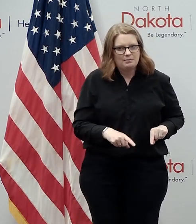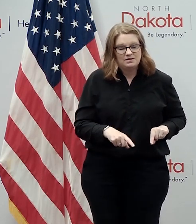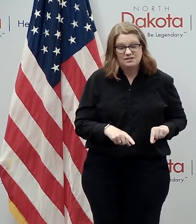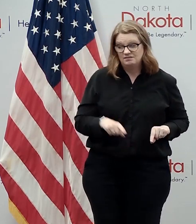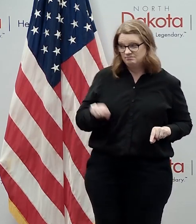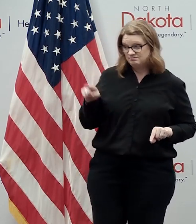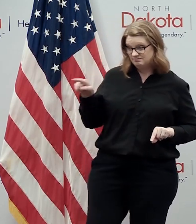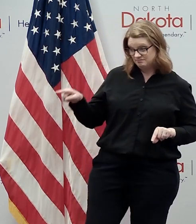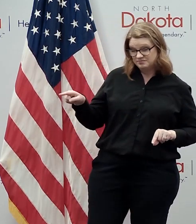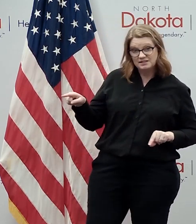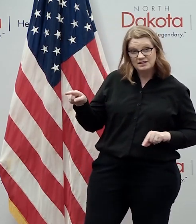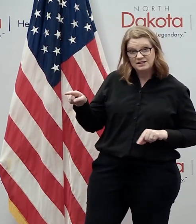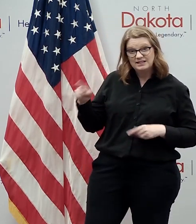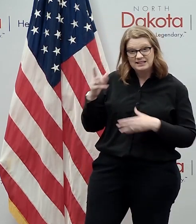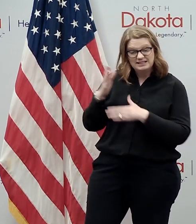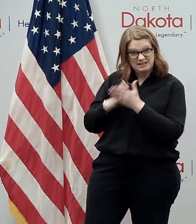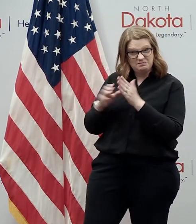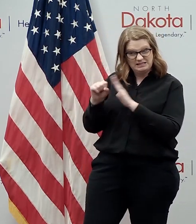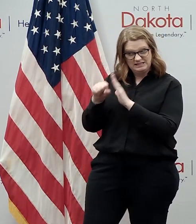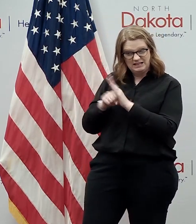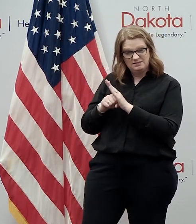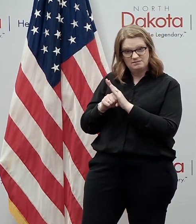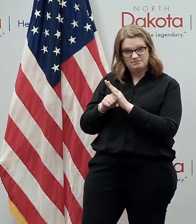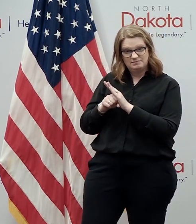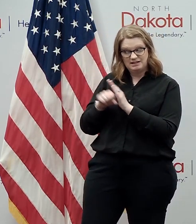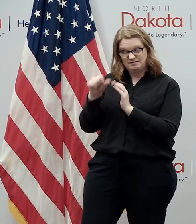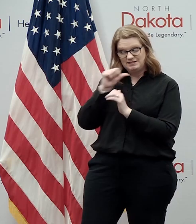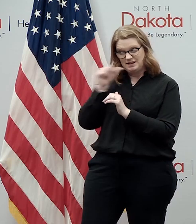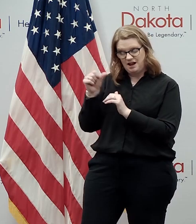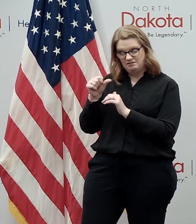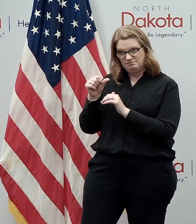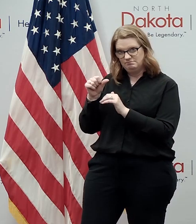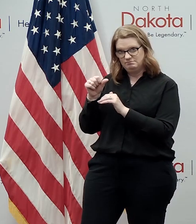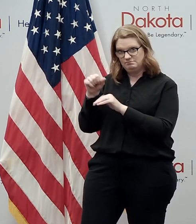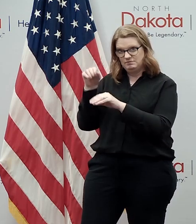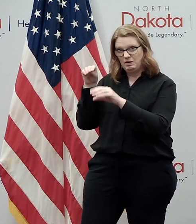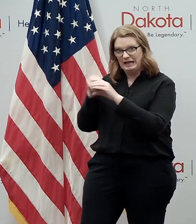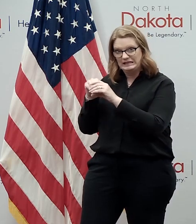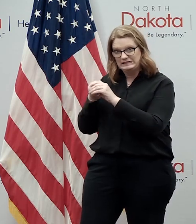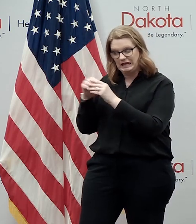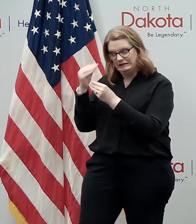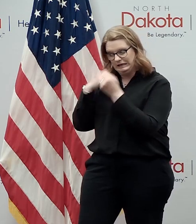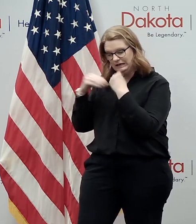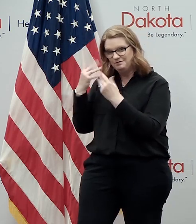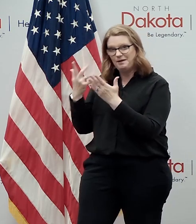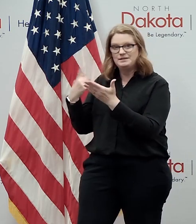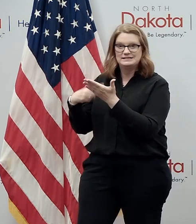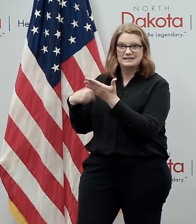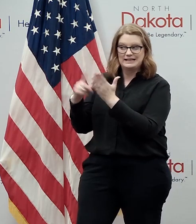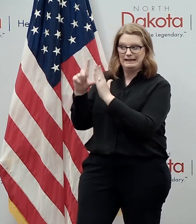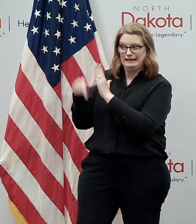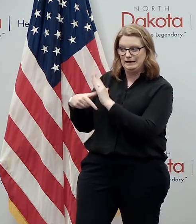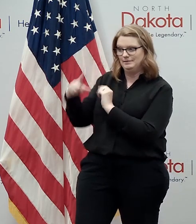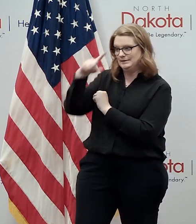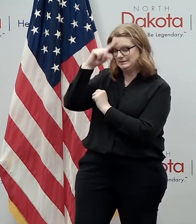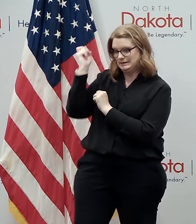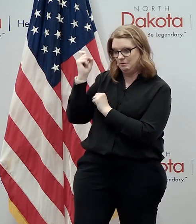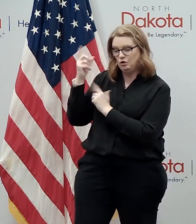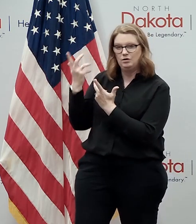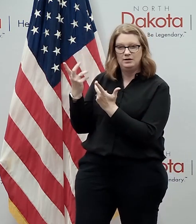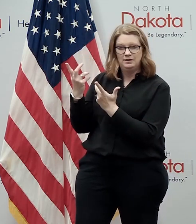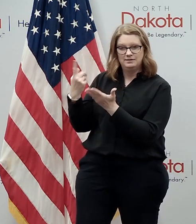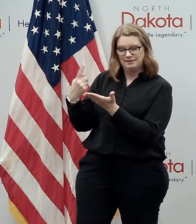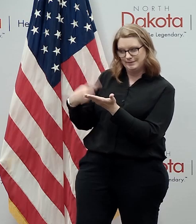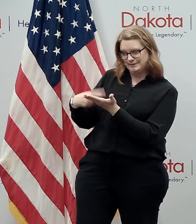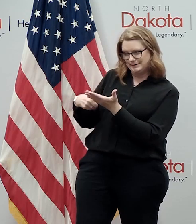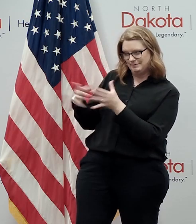resumed any indoor dining yet i mean they're talking about opening up dining you know later on this summer they're talking about you know groups and things